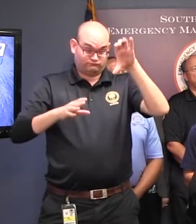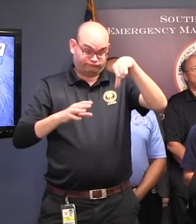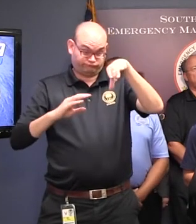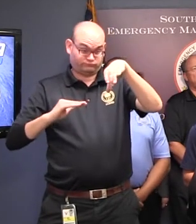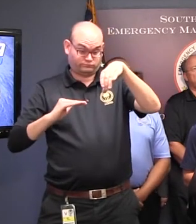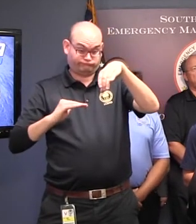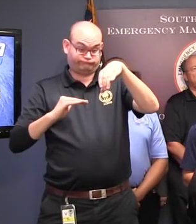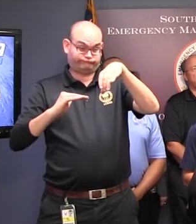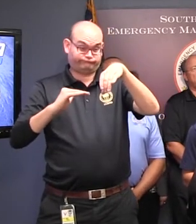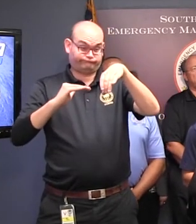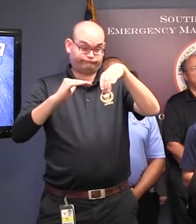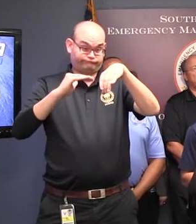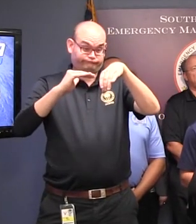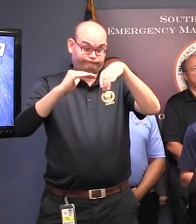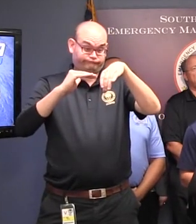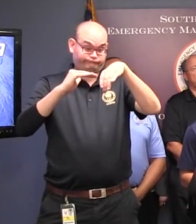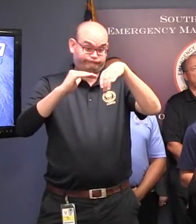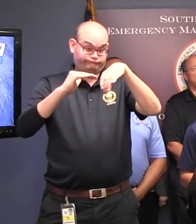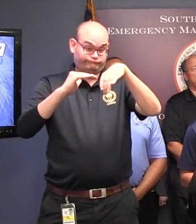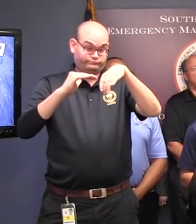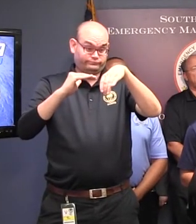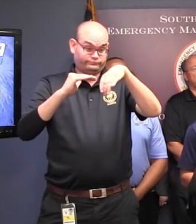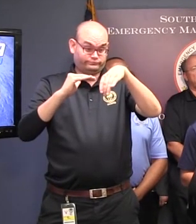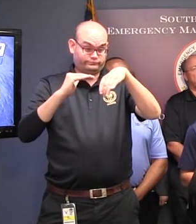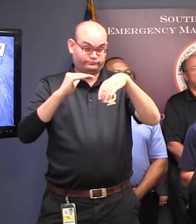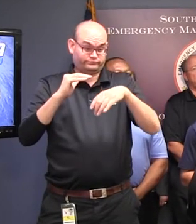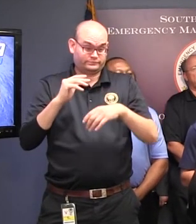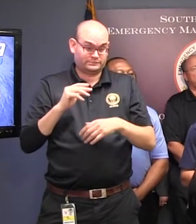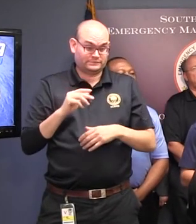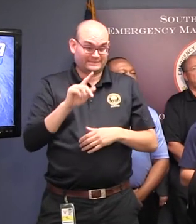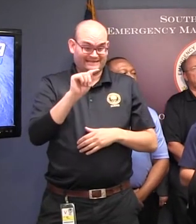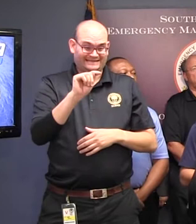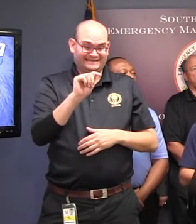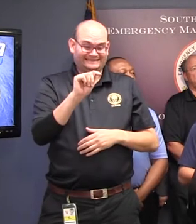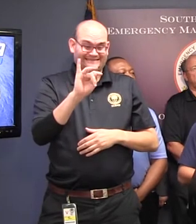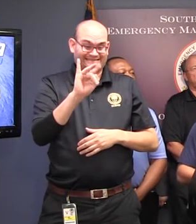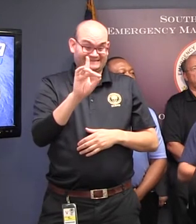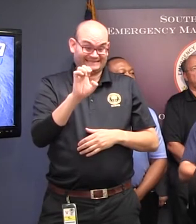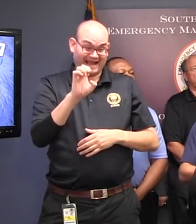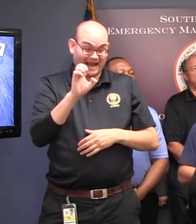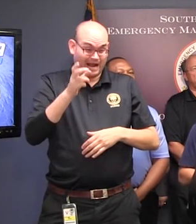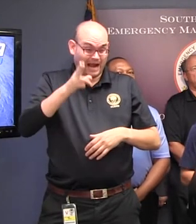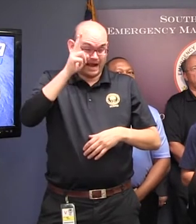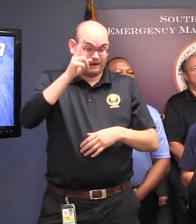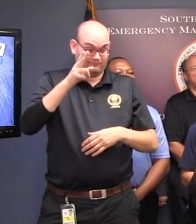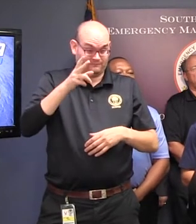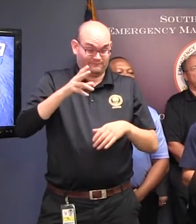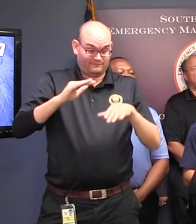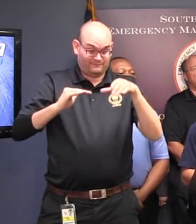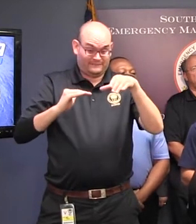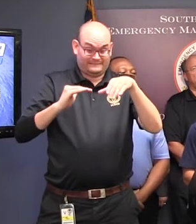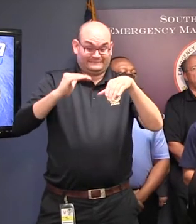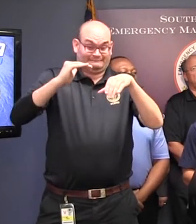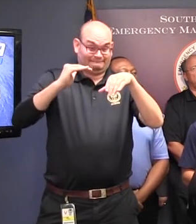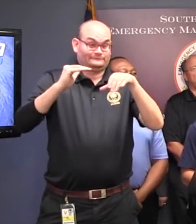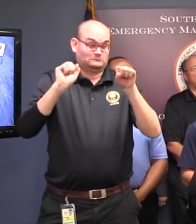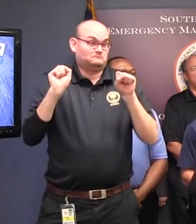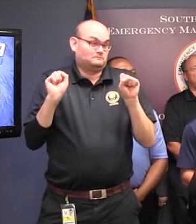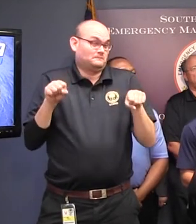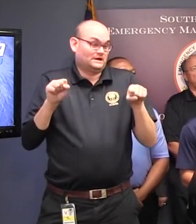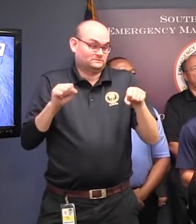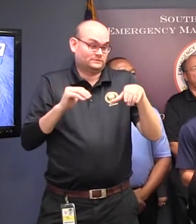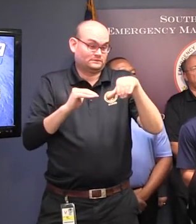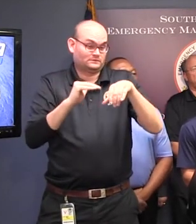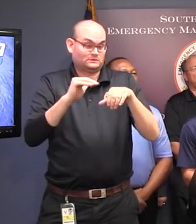when we have higher than normal tides. So, but we are already seeing that and we expect conditions to only worsen as we head through the weekend, especially by Monday.